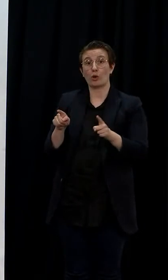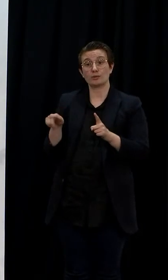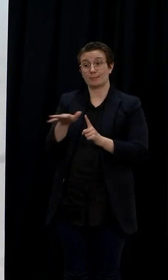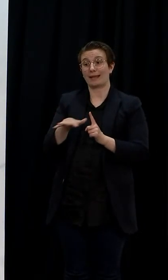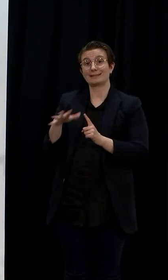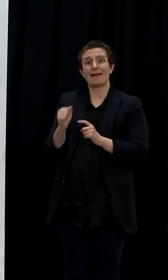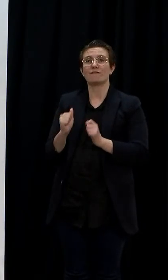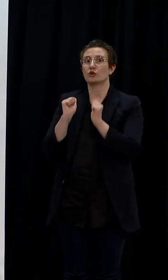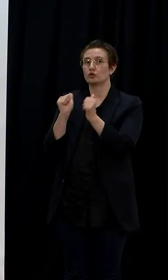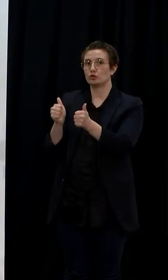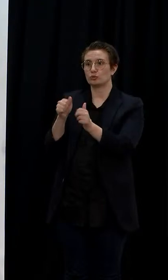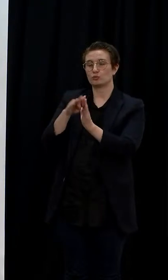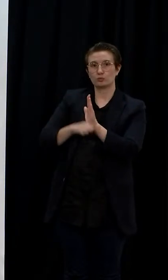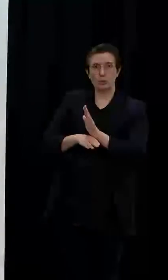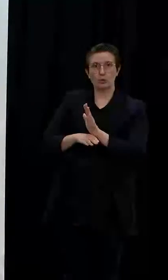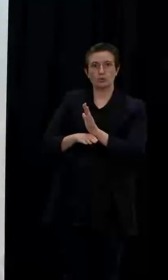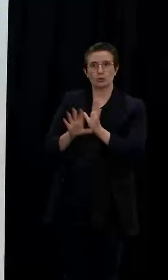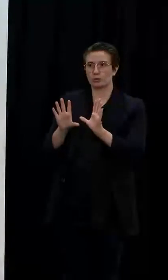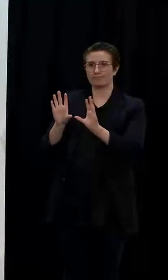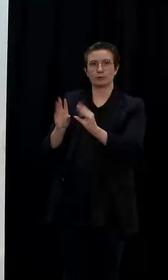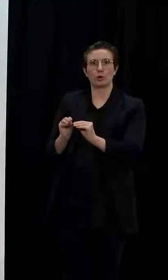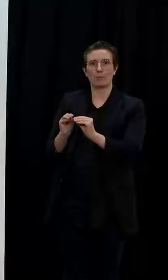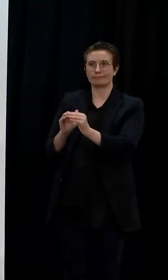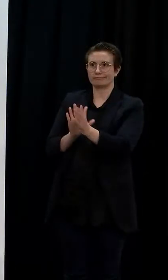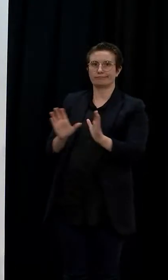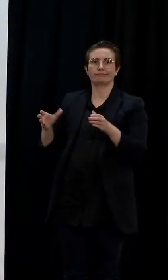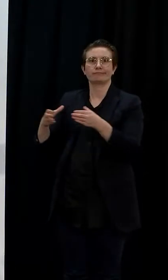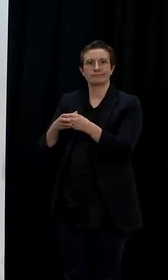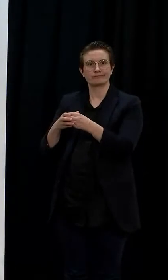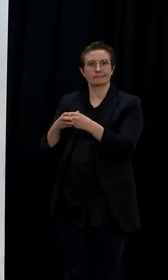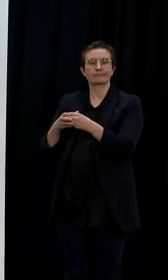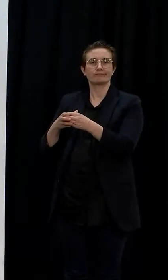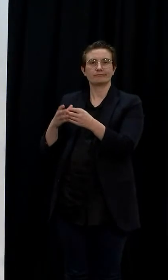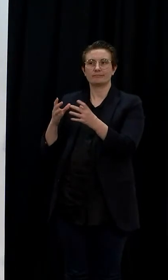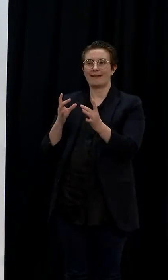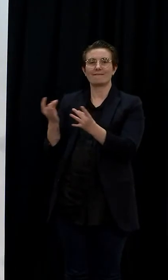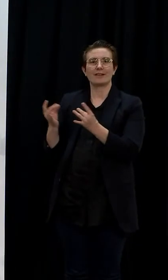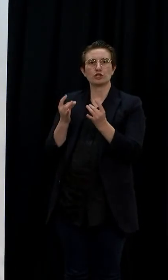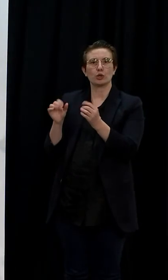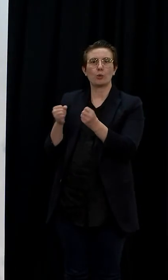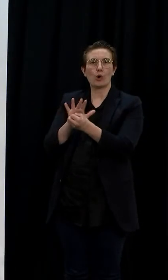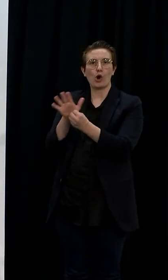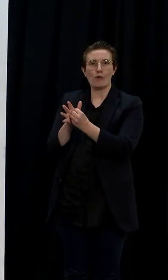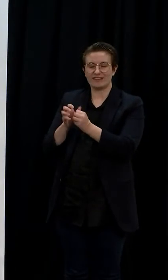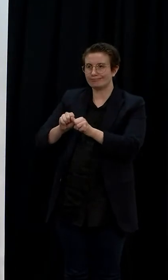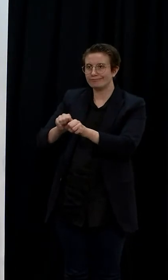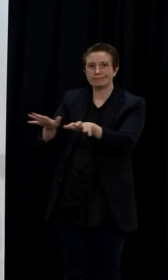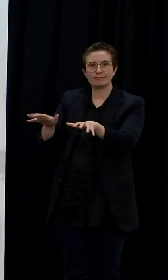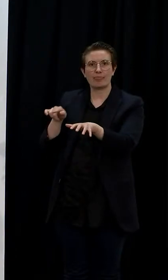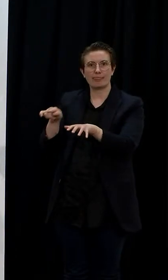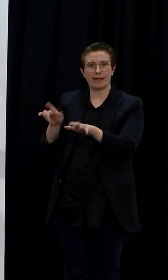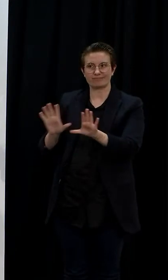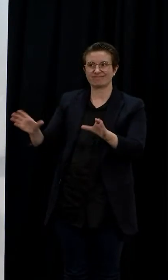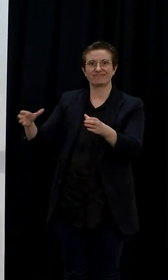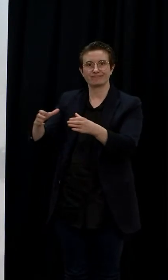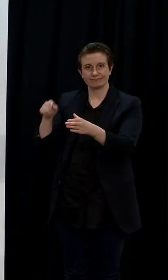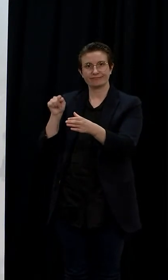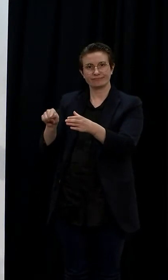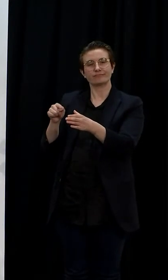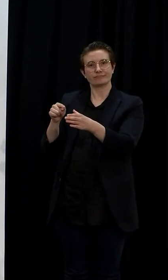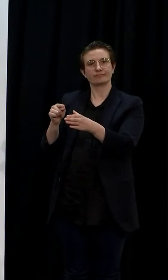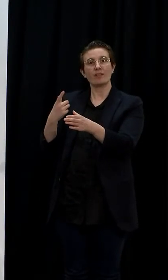And that's one of the reasons why we have a limited number of places that are open. It means that you are able to see fairly rigorous